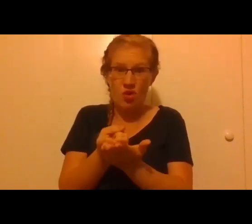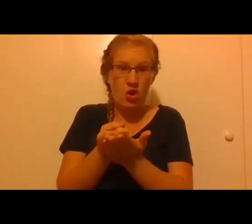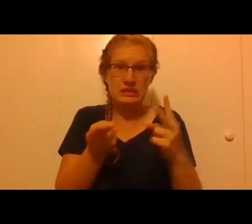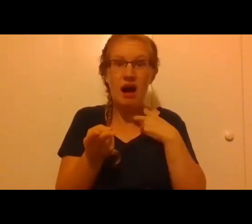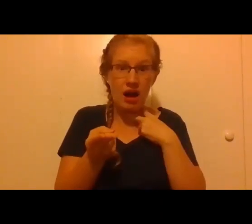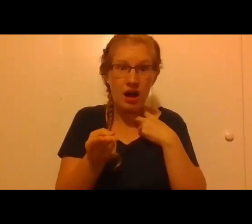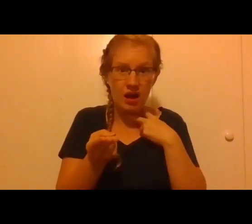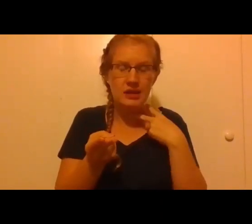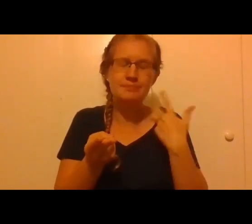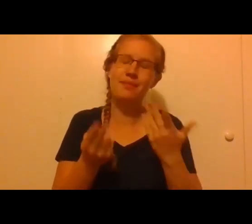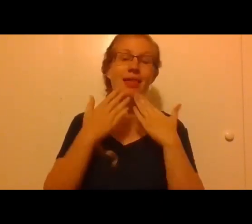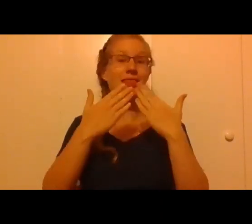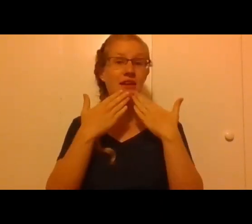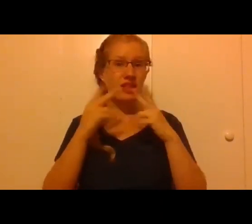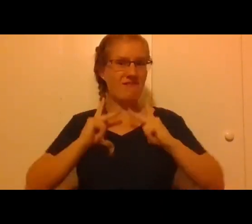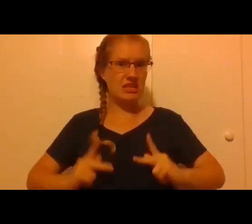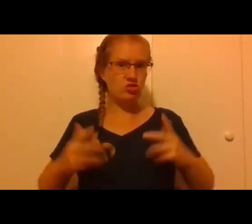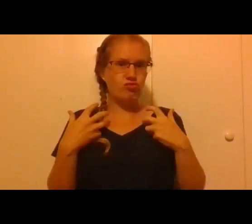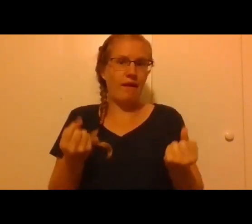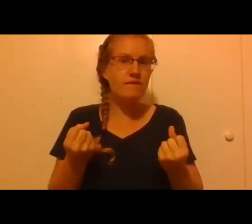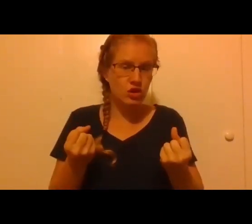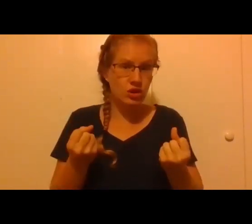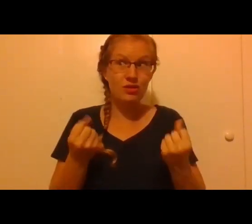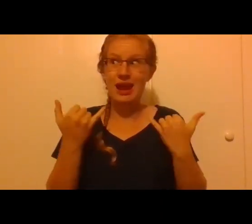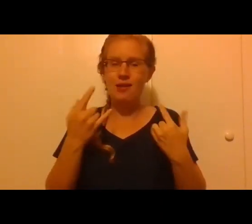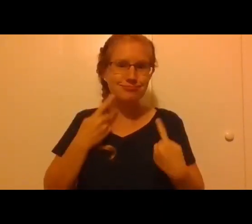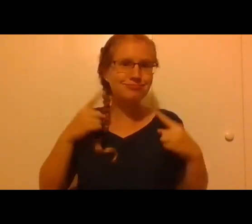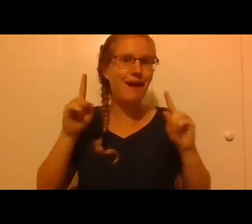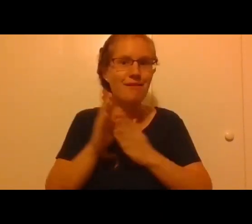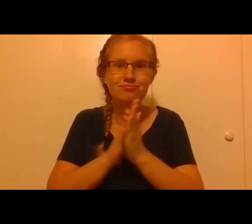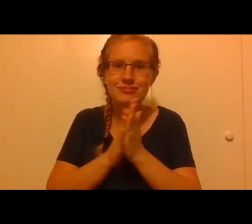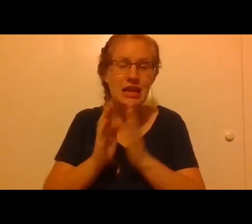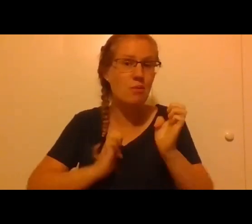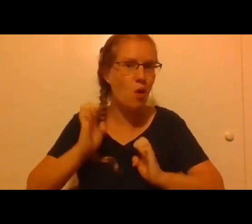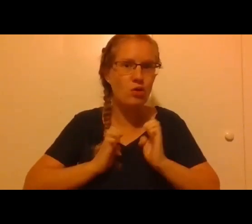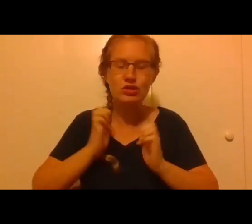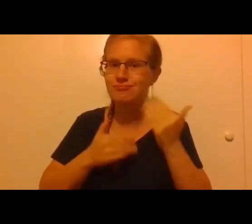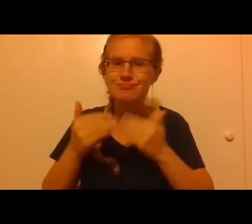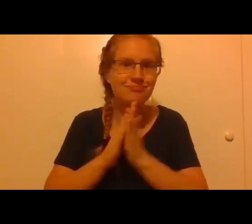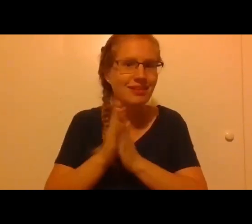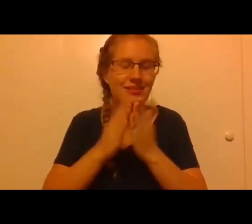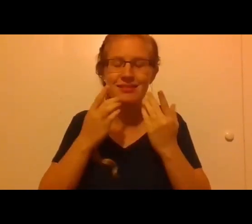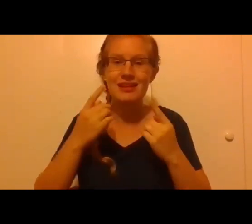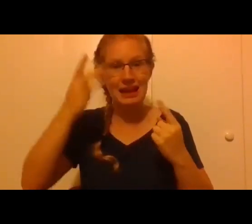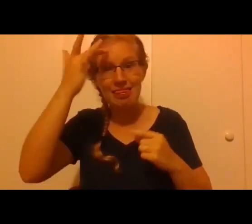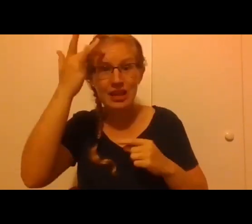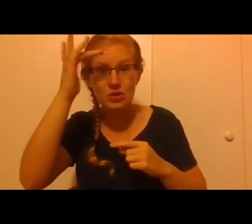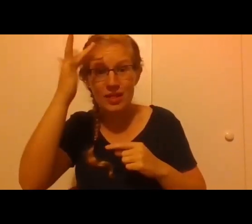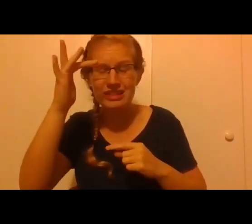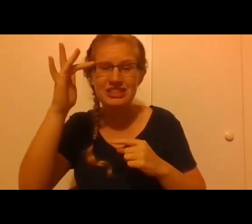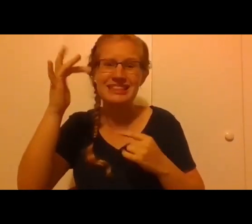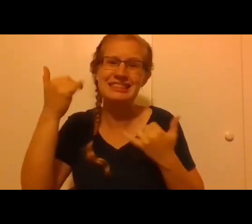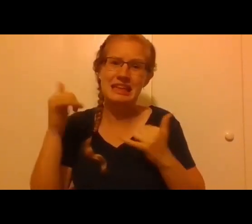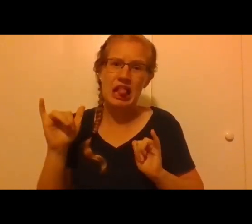Thankfully, he recovered physically and is thriving emotionally, but intellectually still